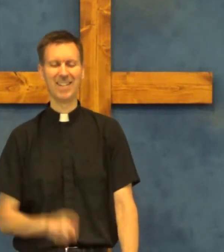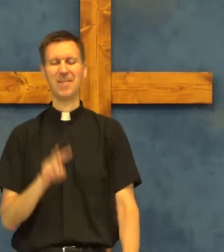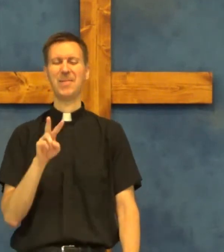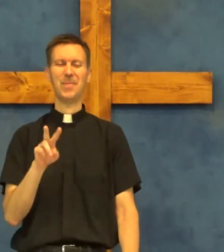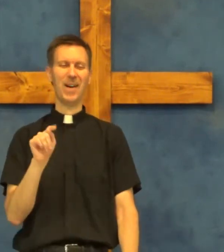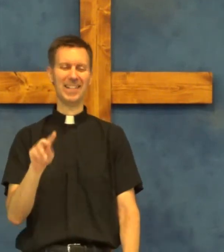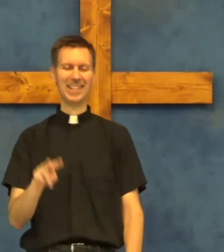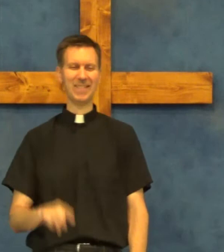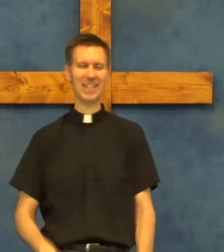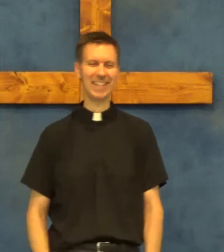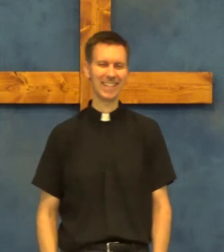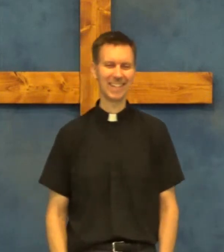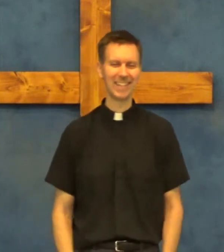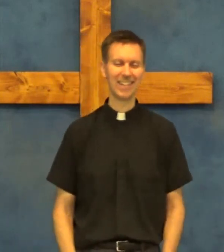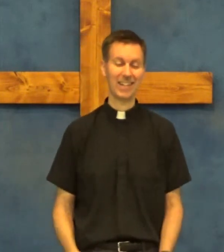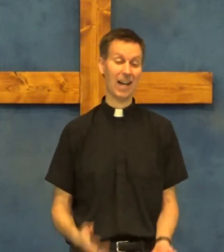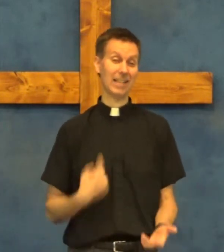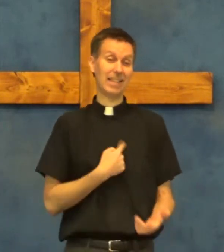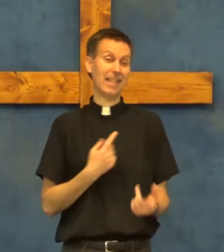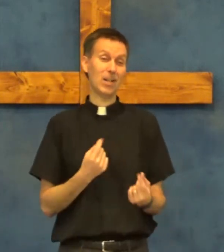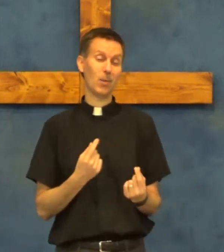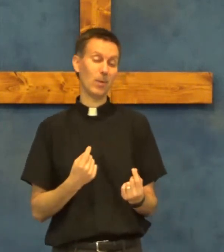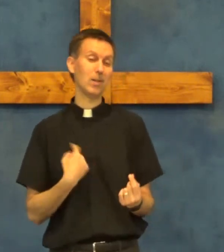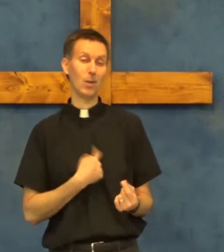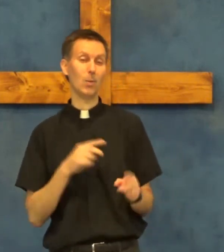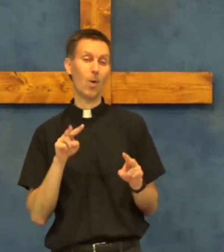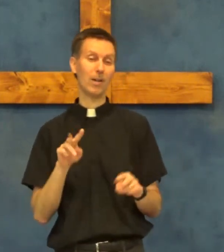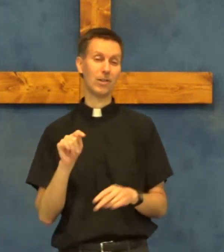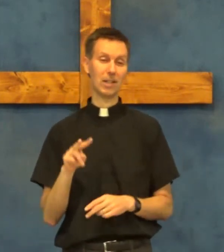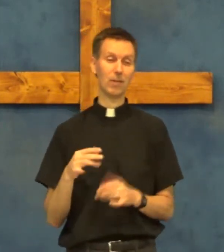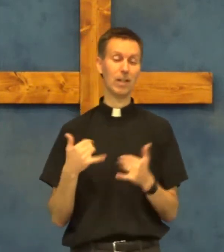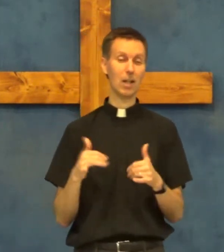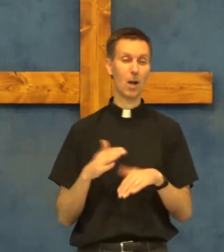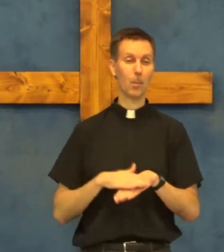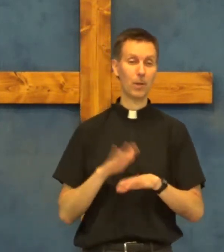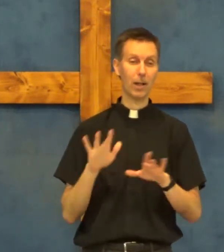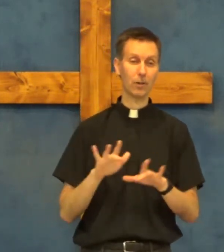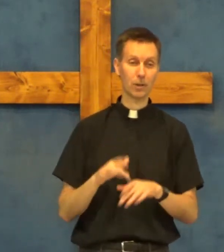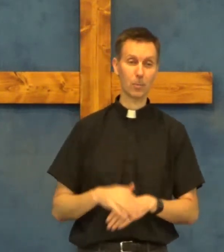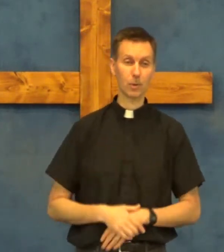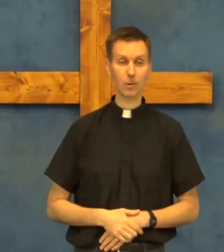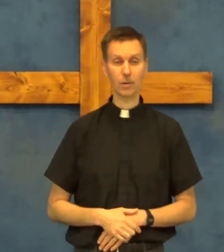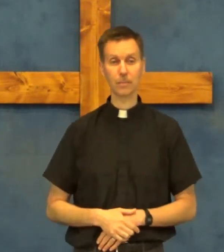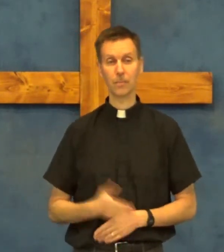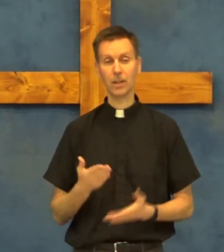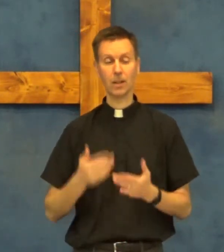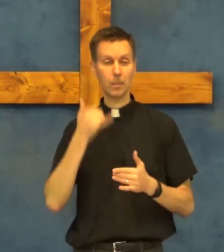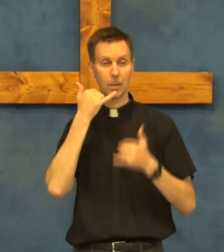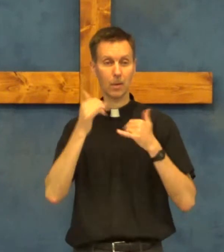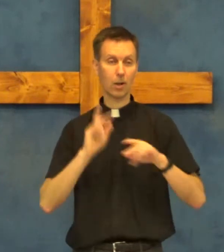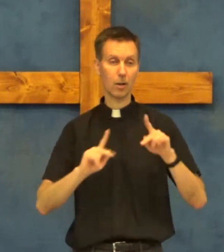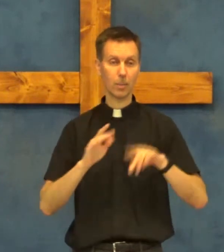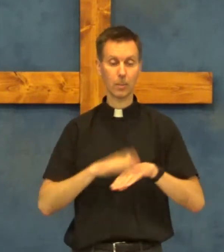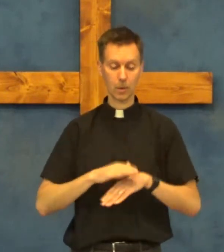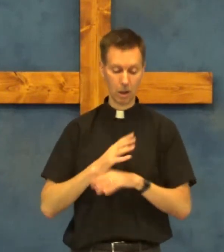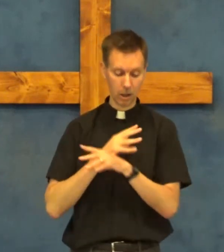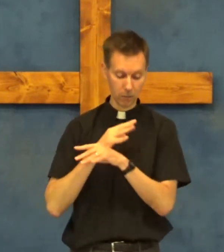watch tv yeah that's what we do watch tv play on the computer and call people on